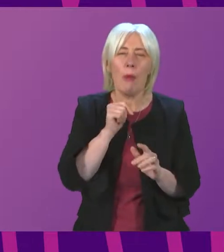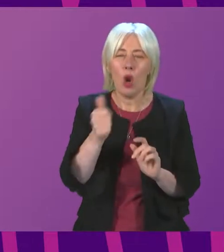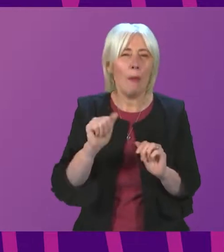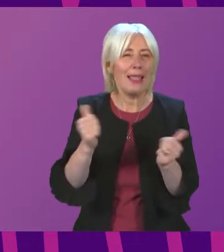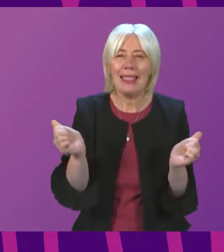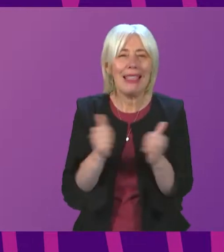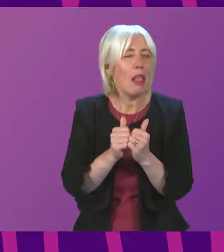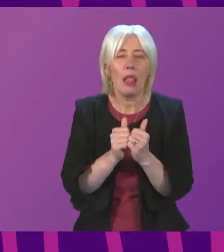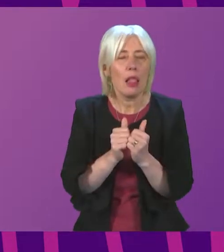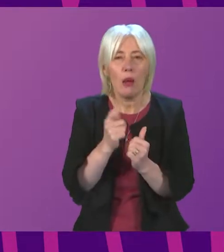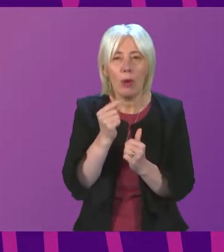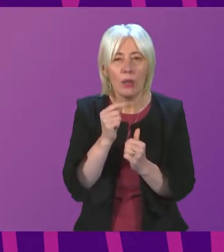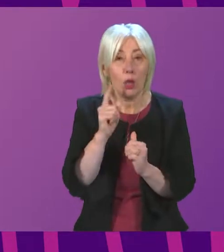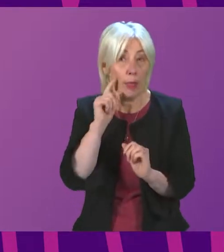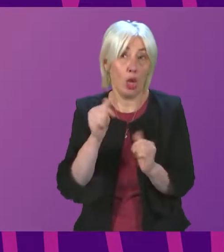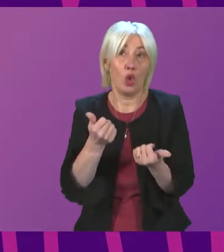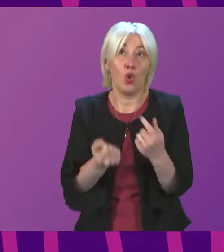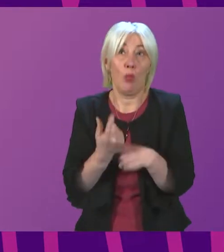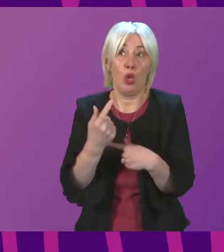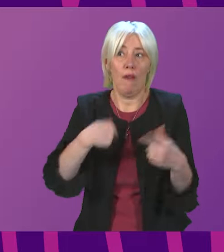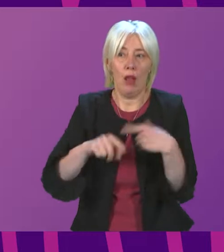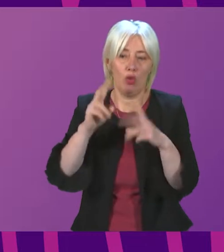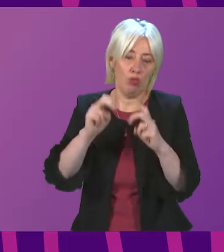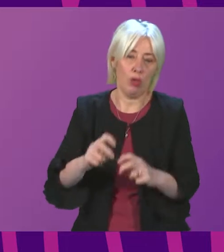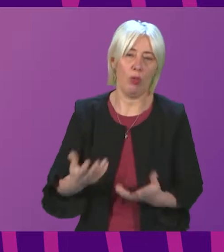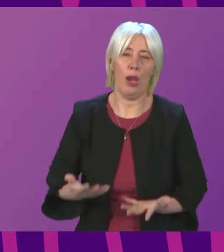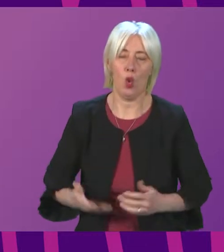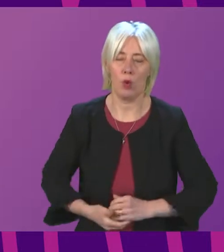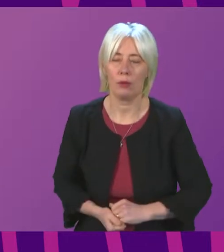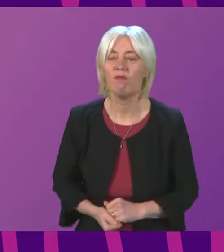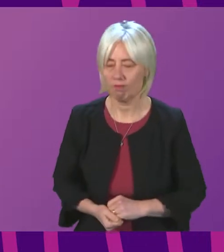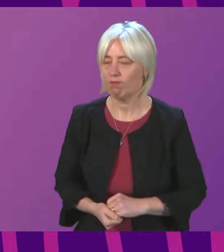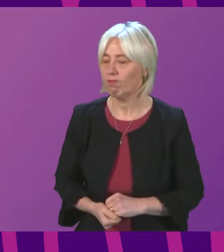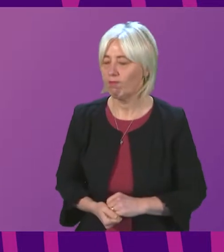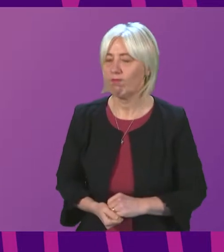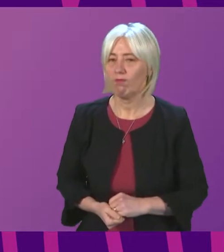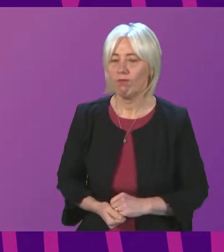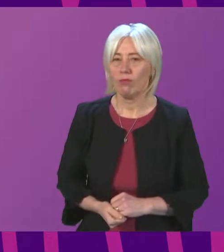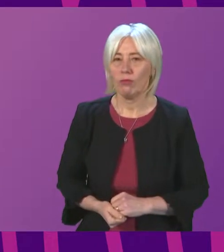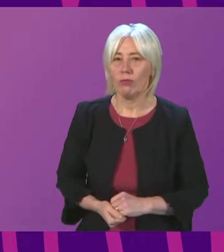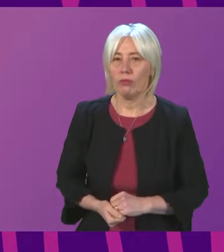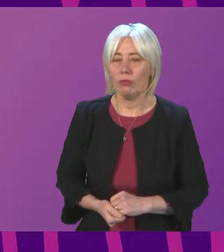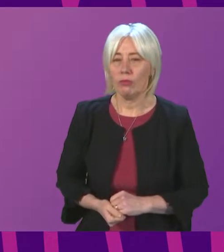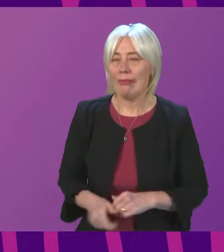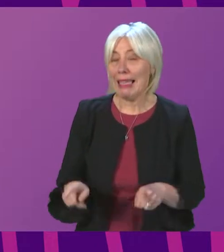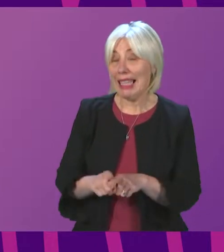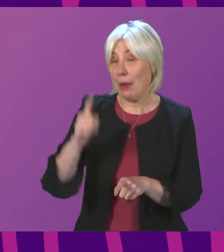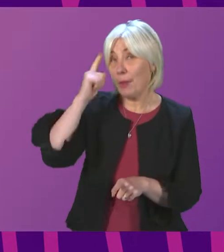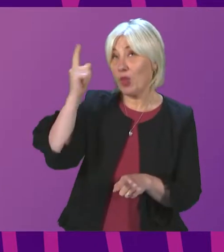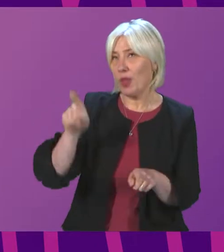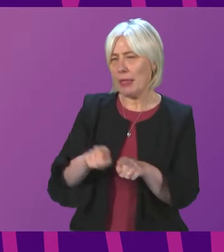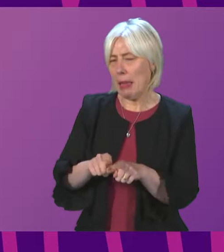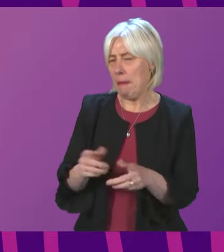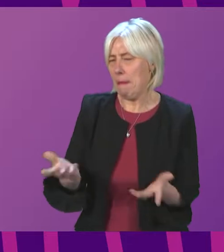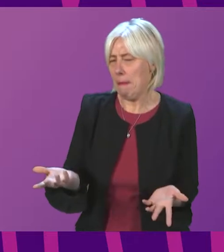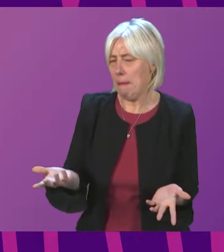um i think it's a very timely issue to to explore thank you for that yeah i mean the the same thought had occurred to me why is it